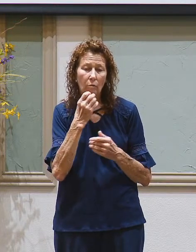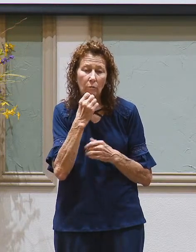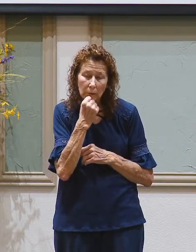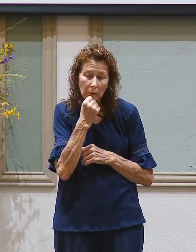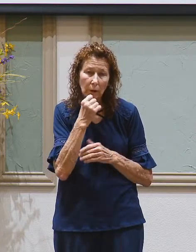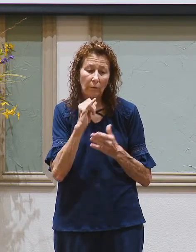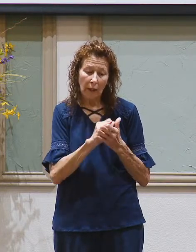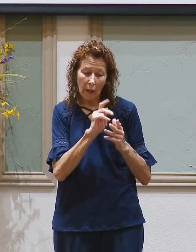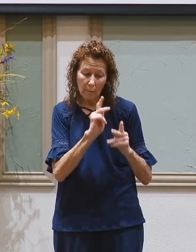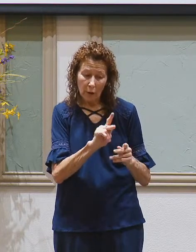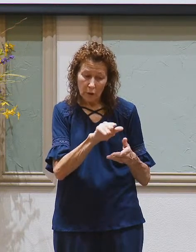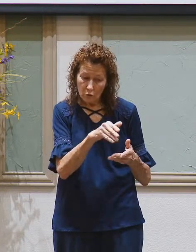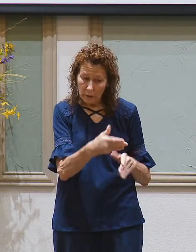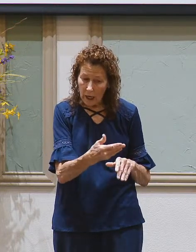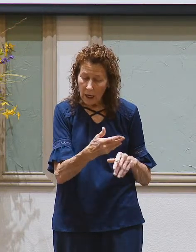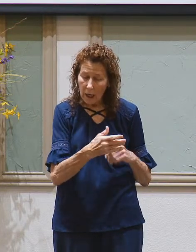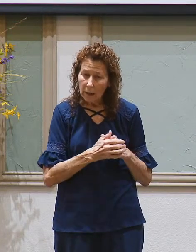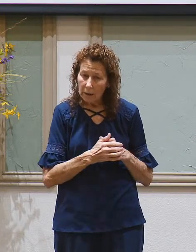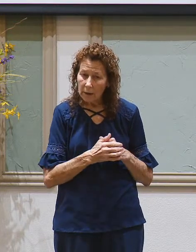the deceased was,